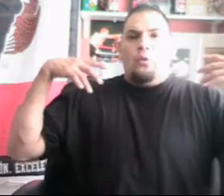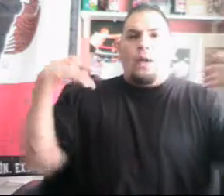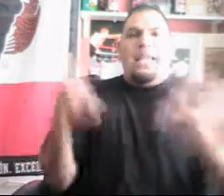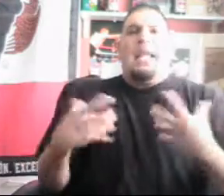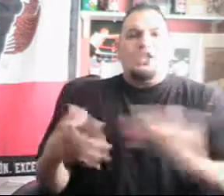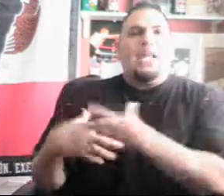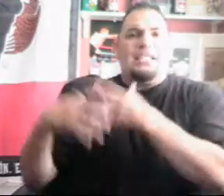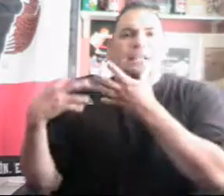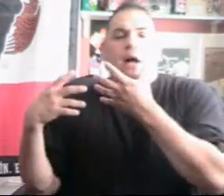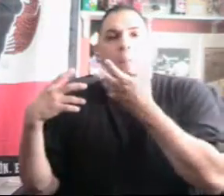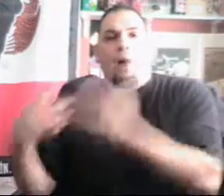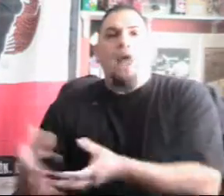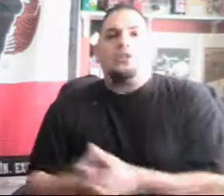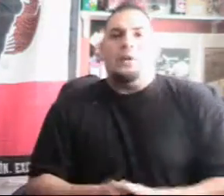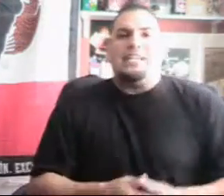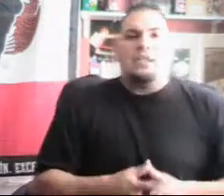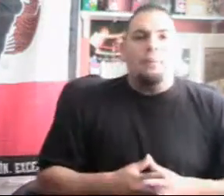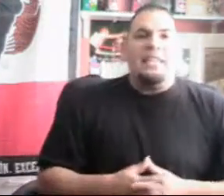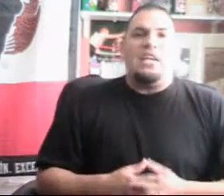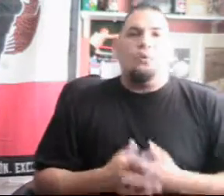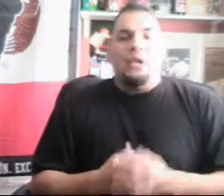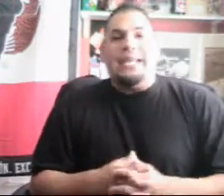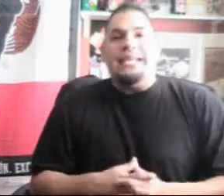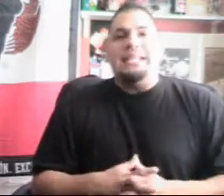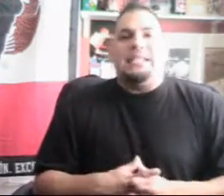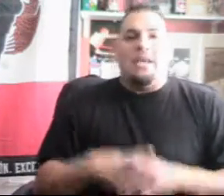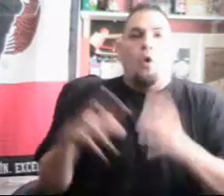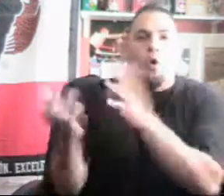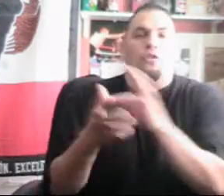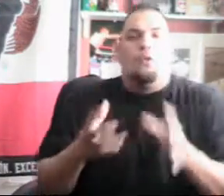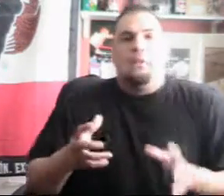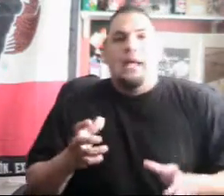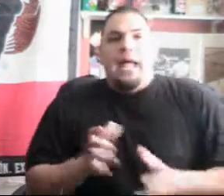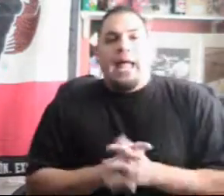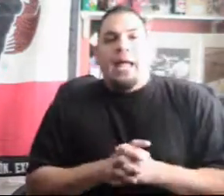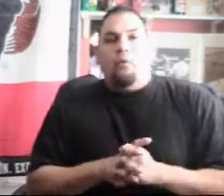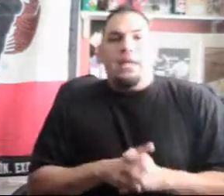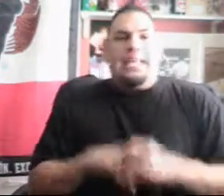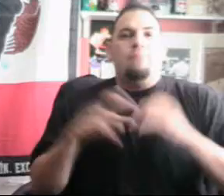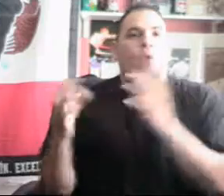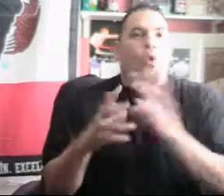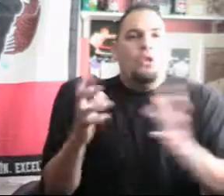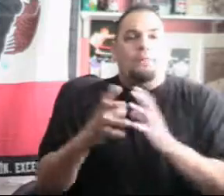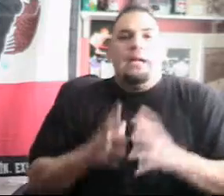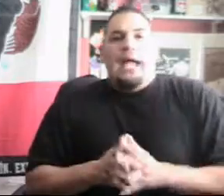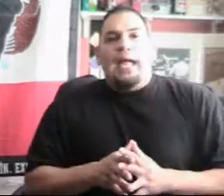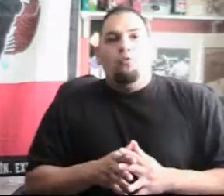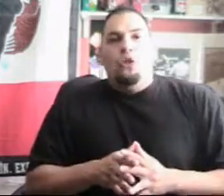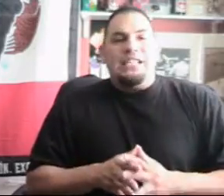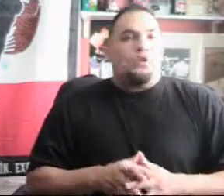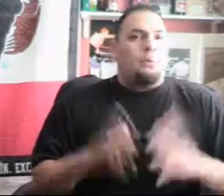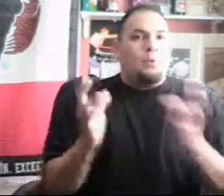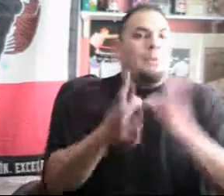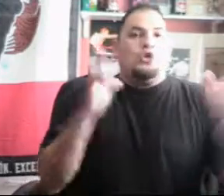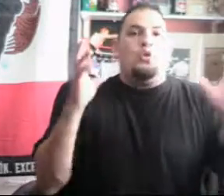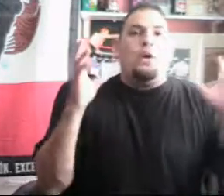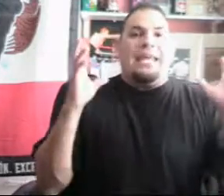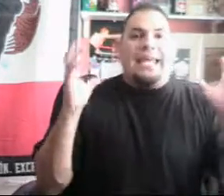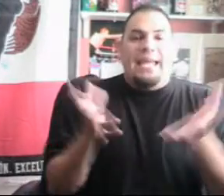the way he educates a boxer is somebody that he really, he needs to get a hold of him. And where he can mold him and really script him up to what he